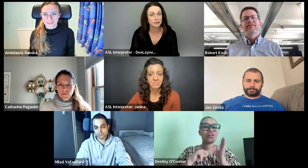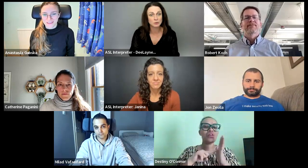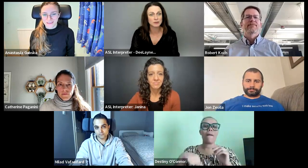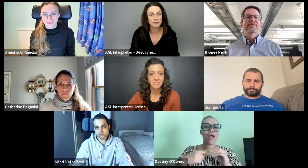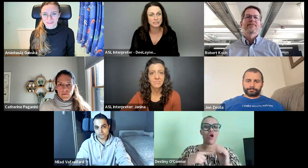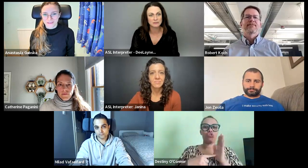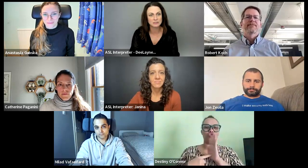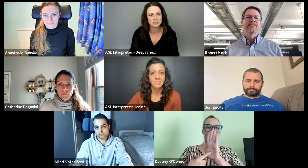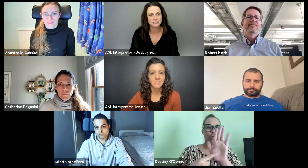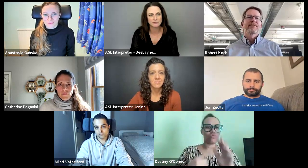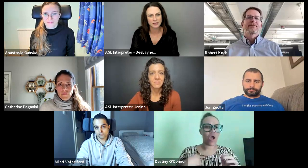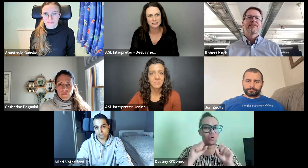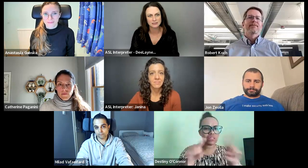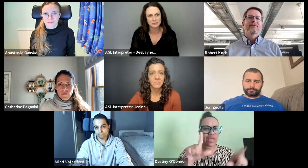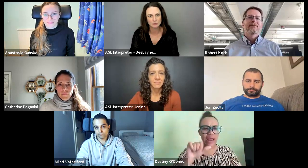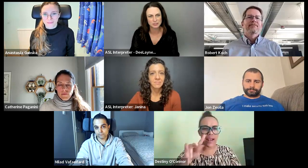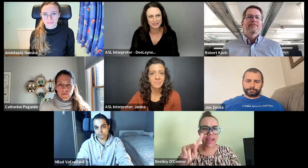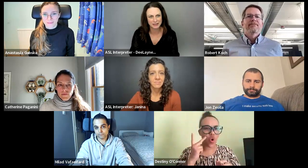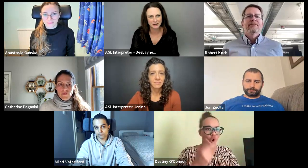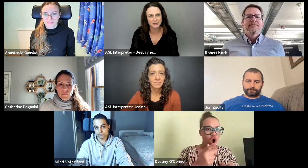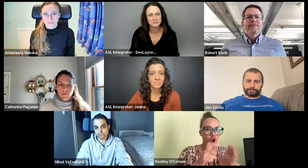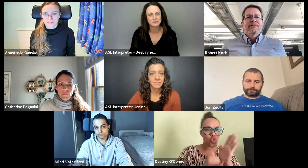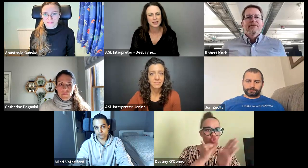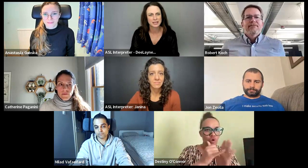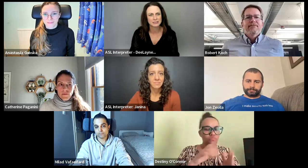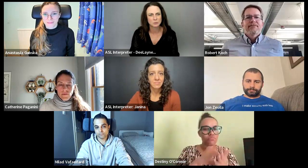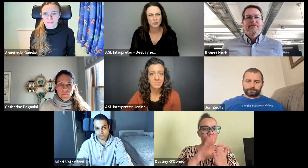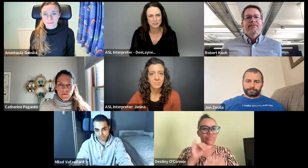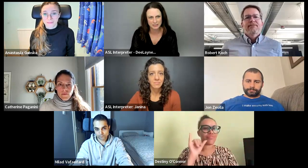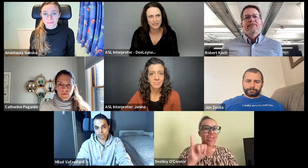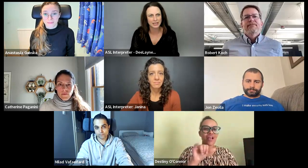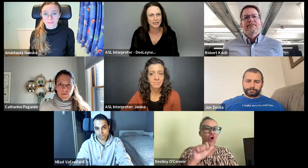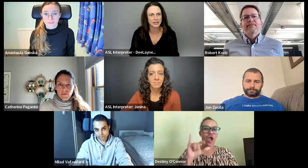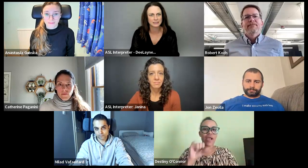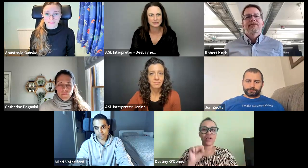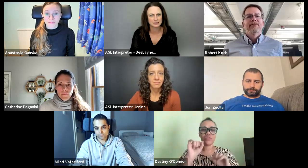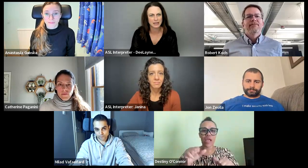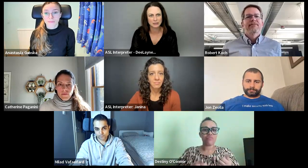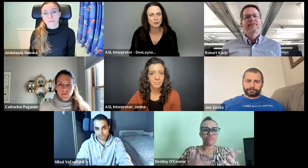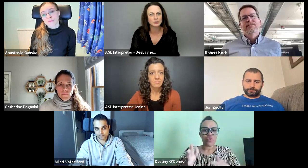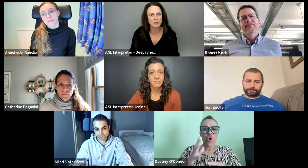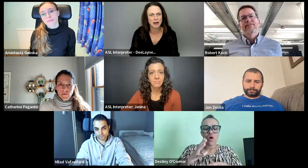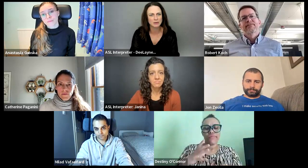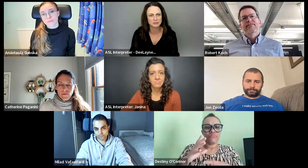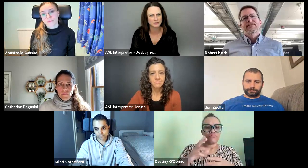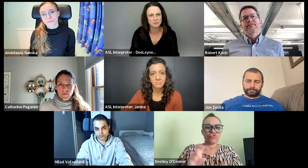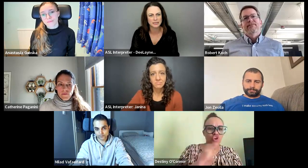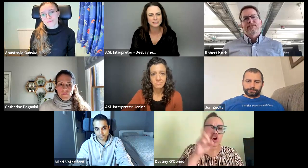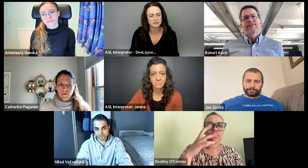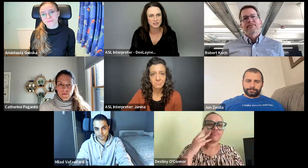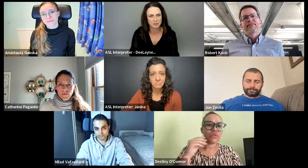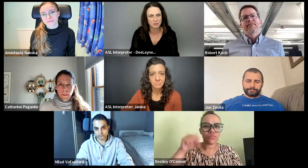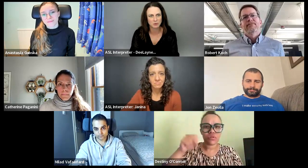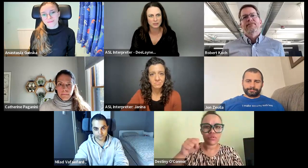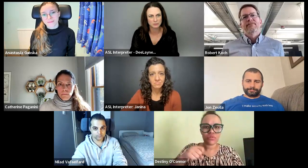it's going to be new to them to even see deaf faces represented there and watch a signing and, and learn about the very